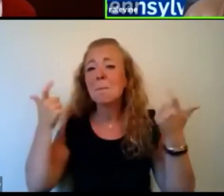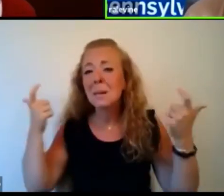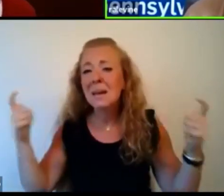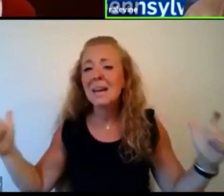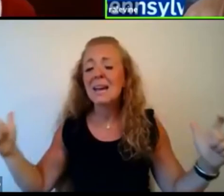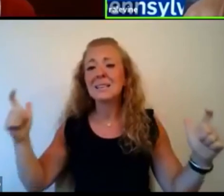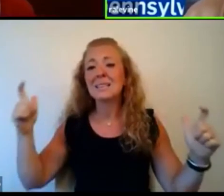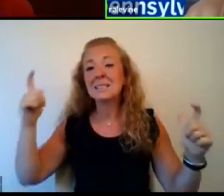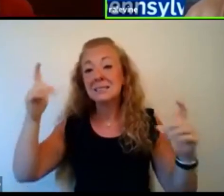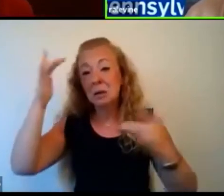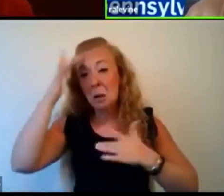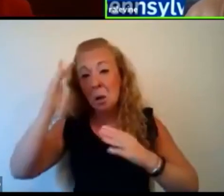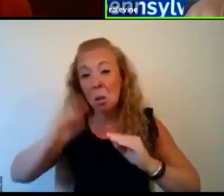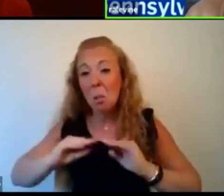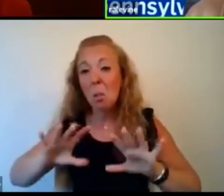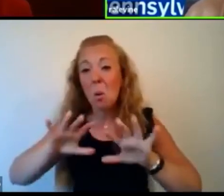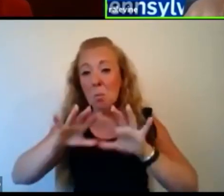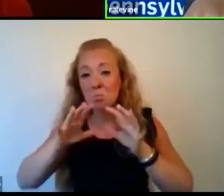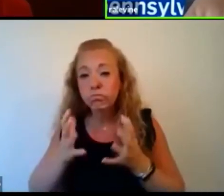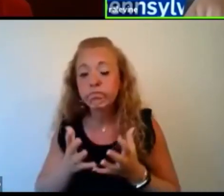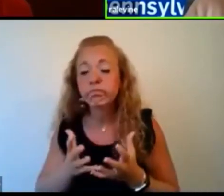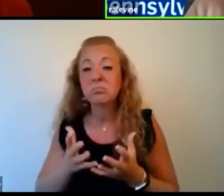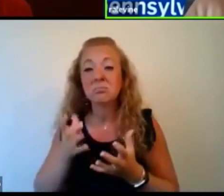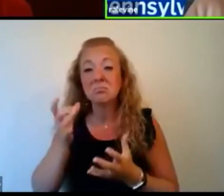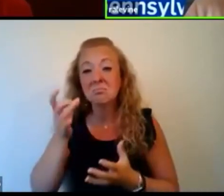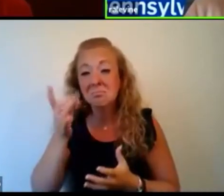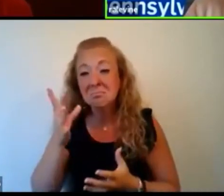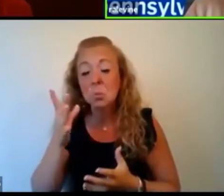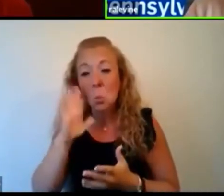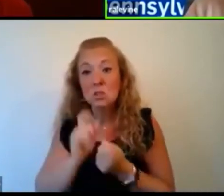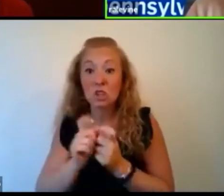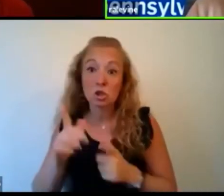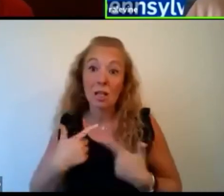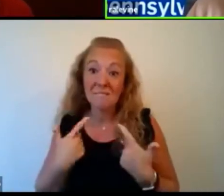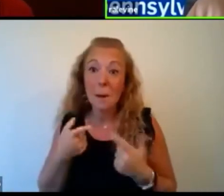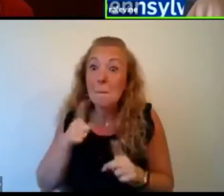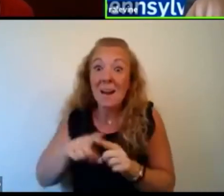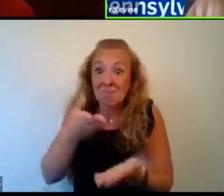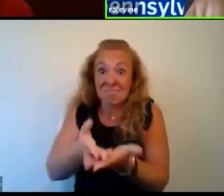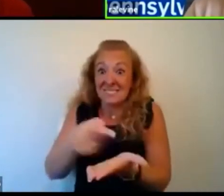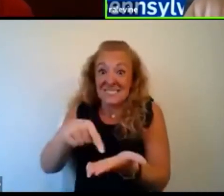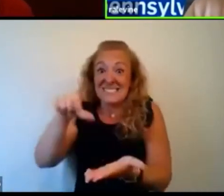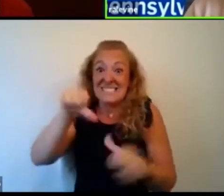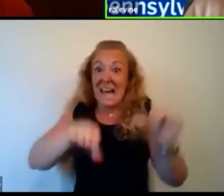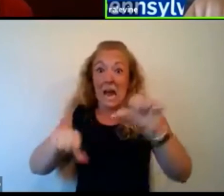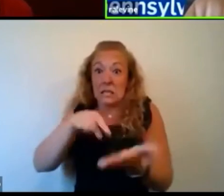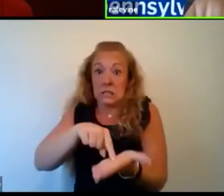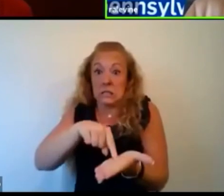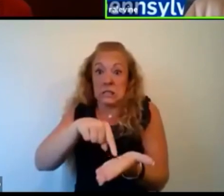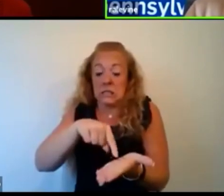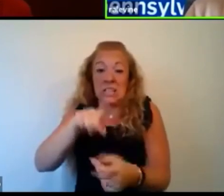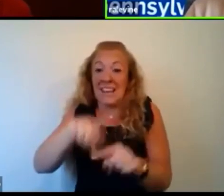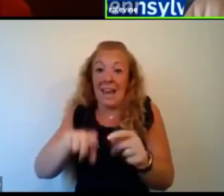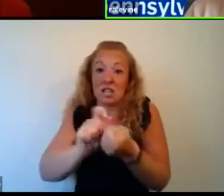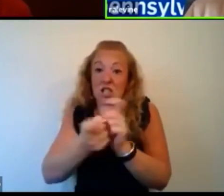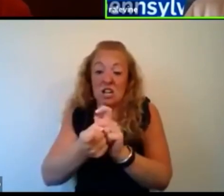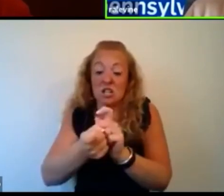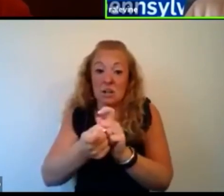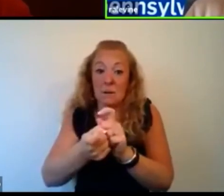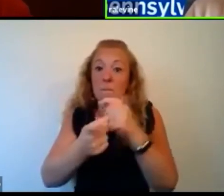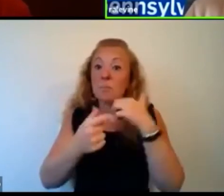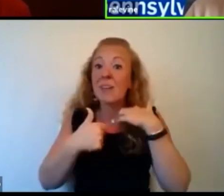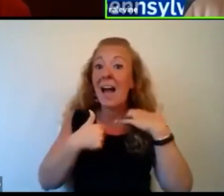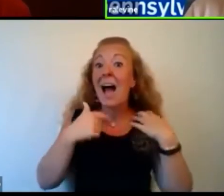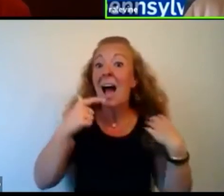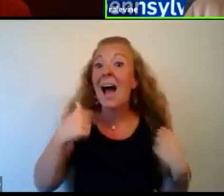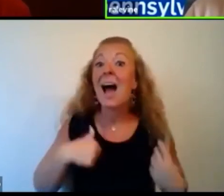going to change our lives. So we have to, it's right there, right? It's silence. I can't change it. And so I, I agree with you, it's